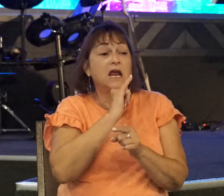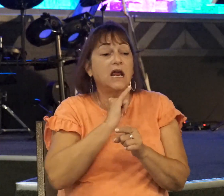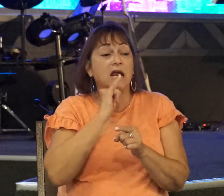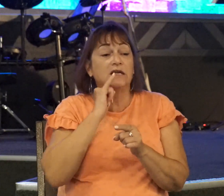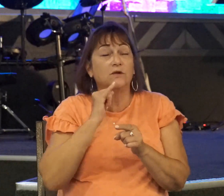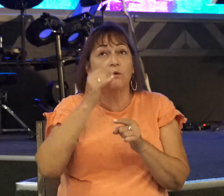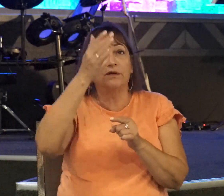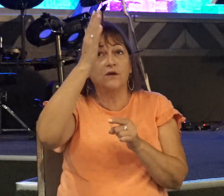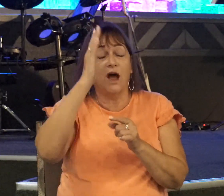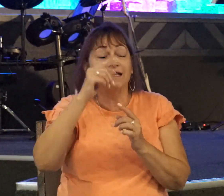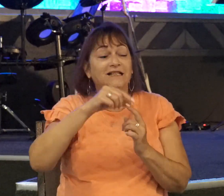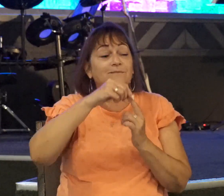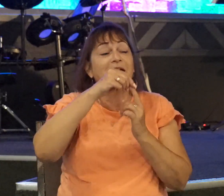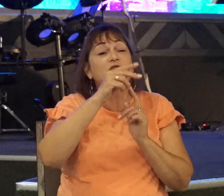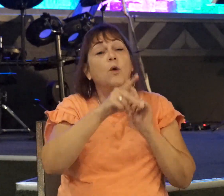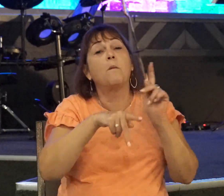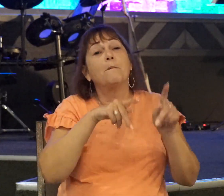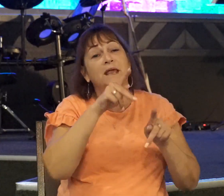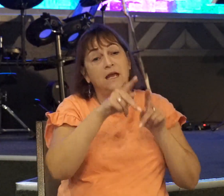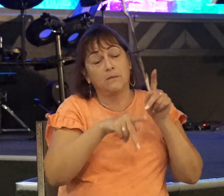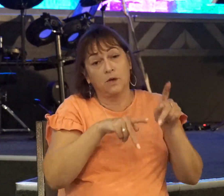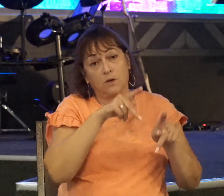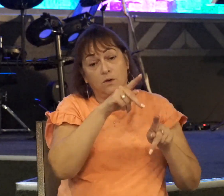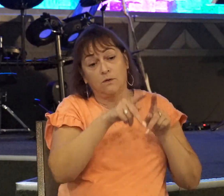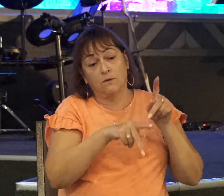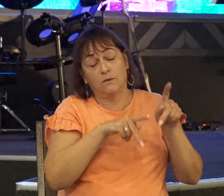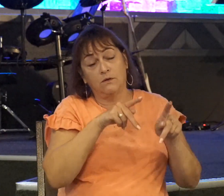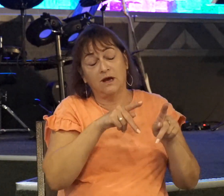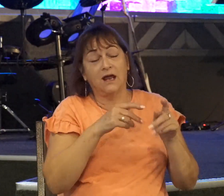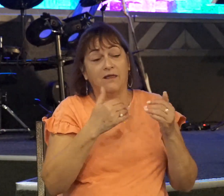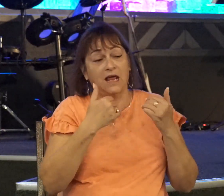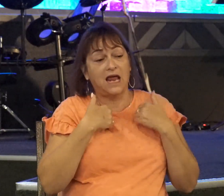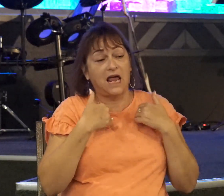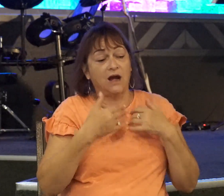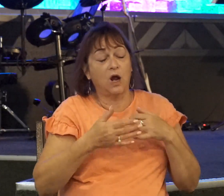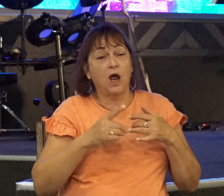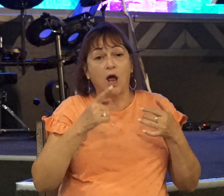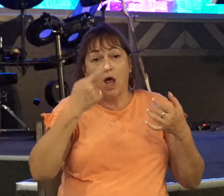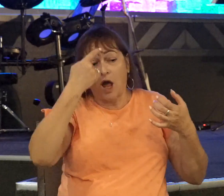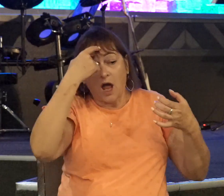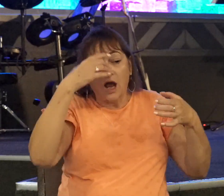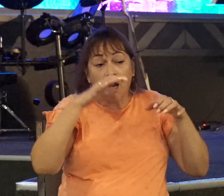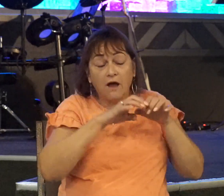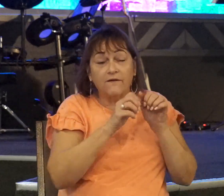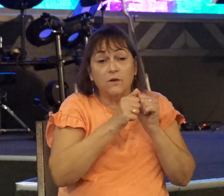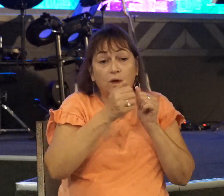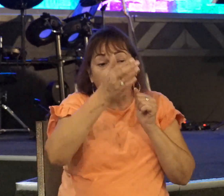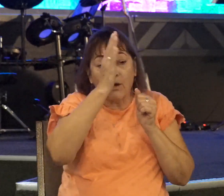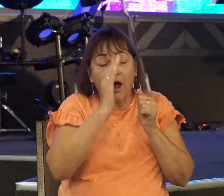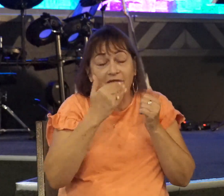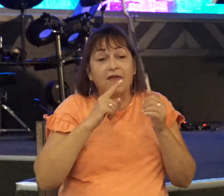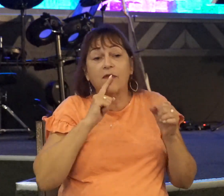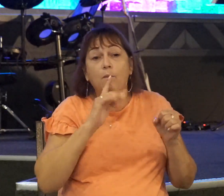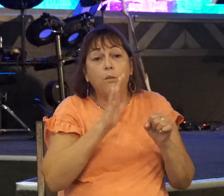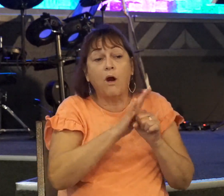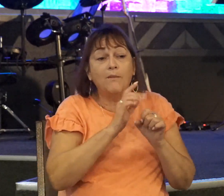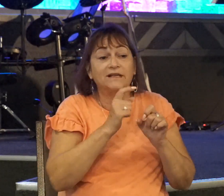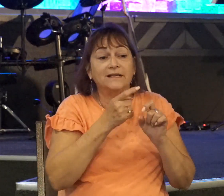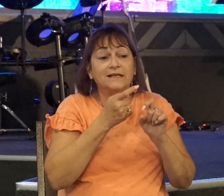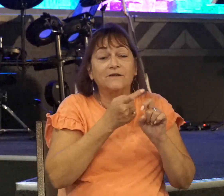special people, okay? They had a covenant with God. They had the promises of God. And